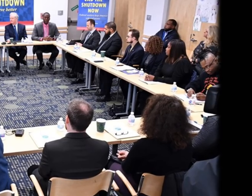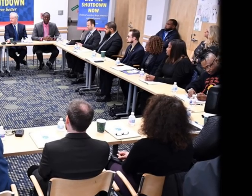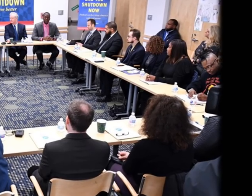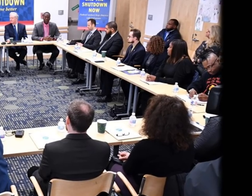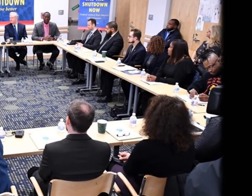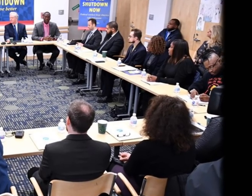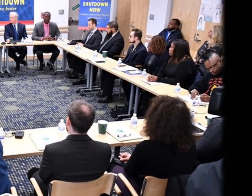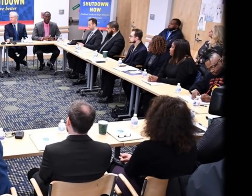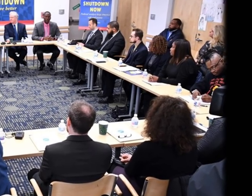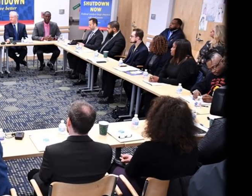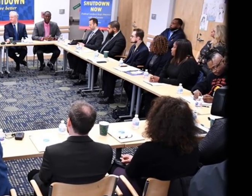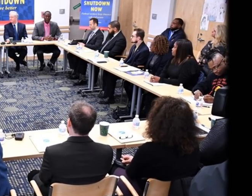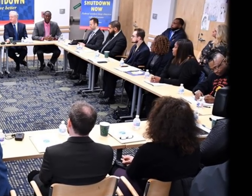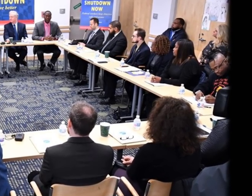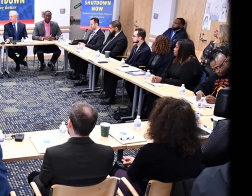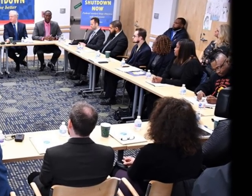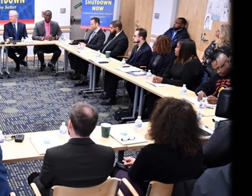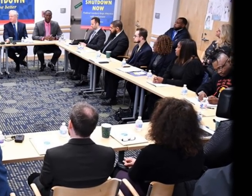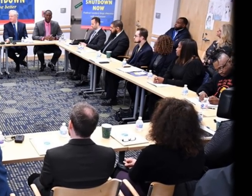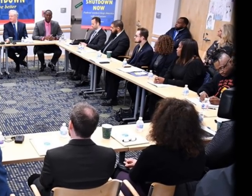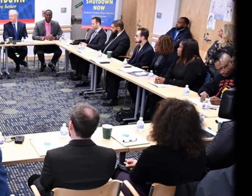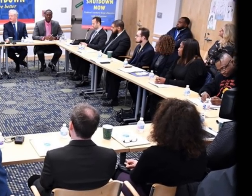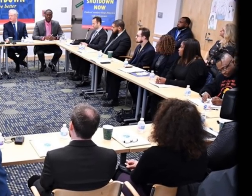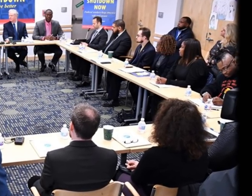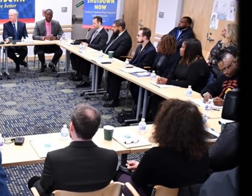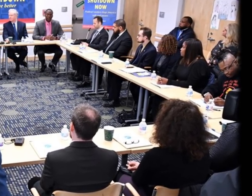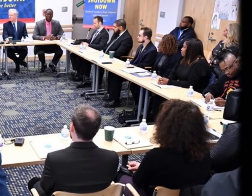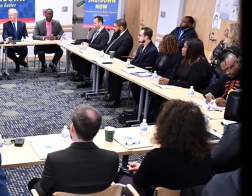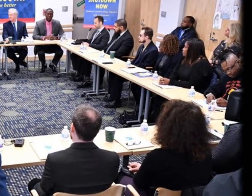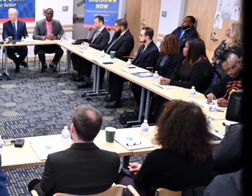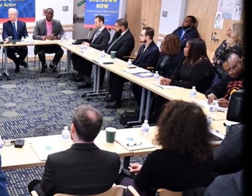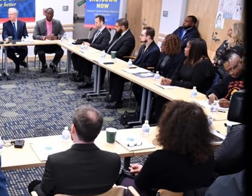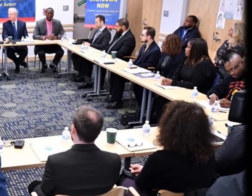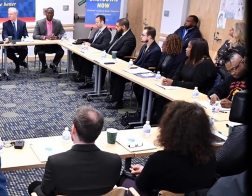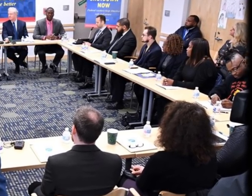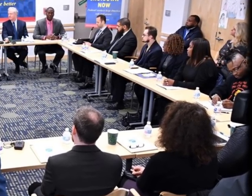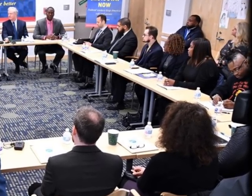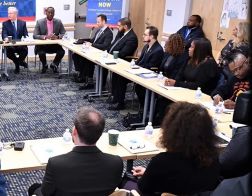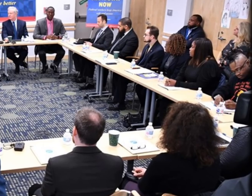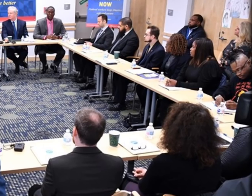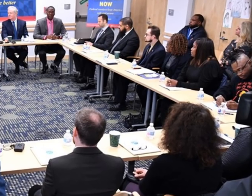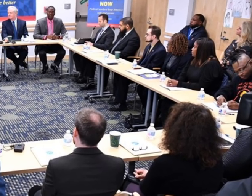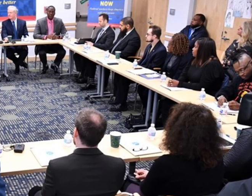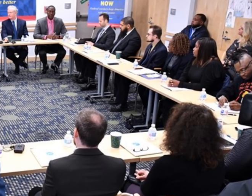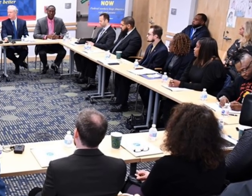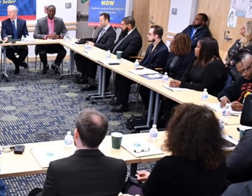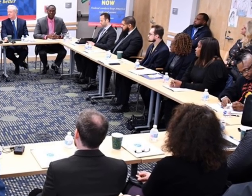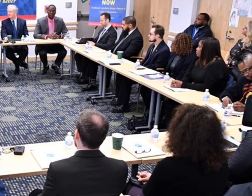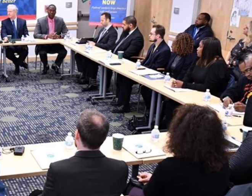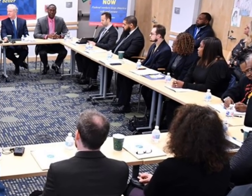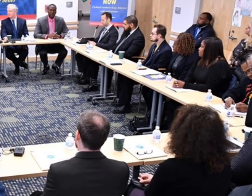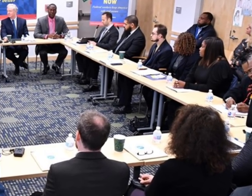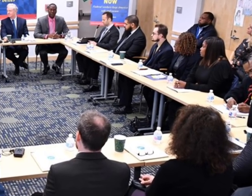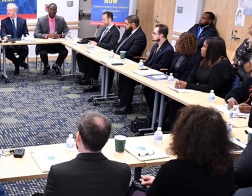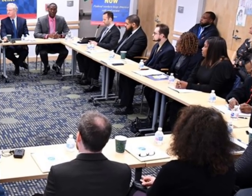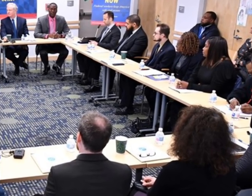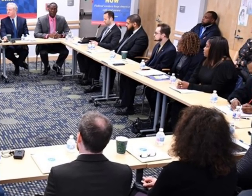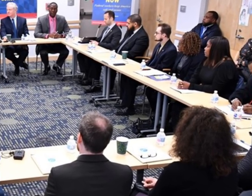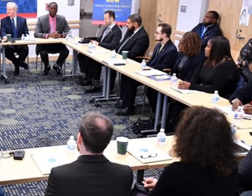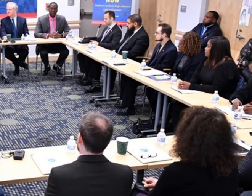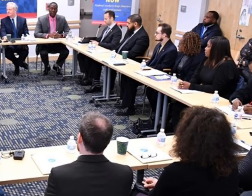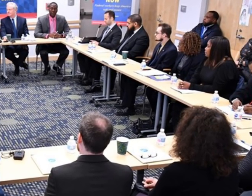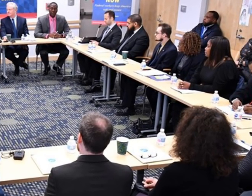and our family like family. Our congressional delegation was incredible throughout the entire shutdown.